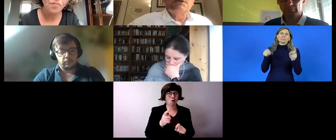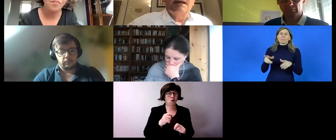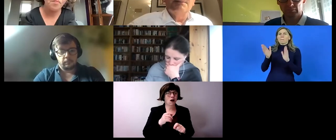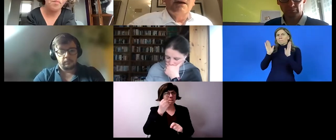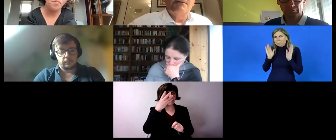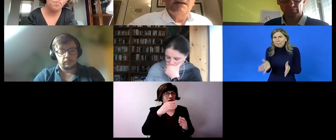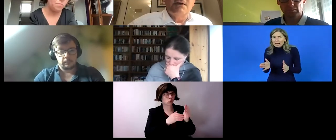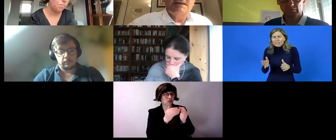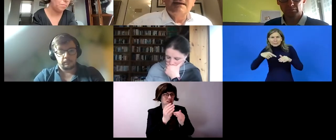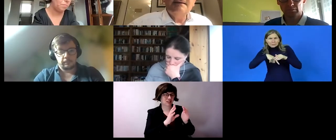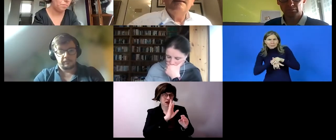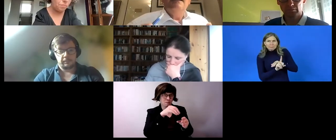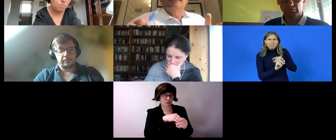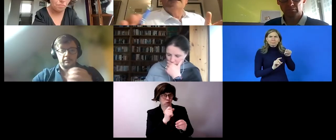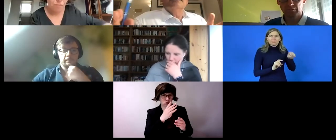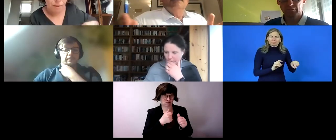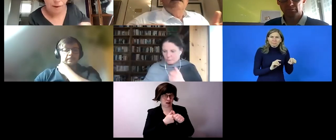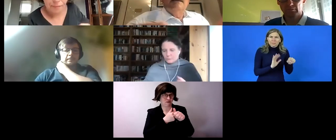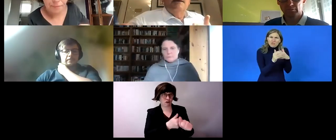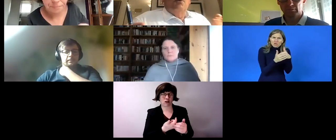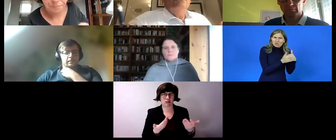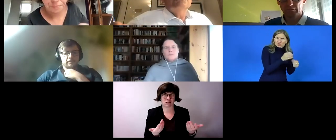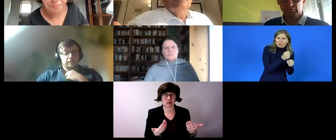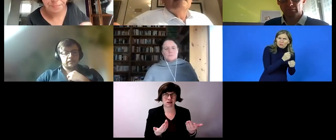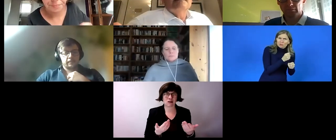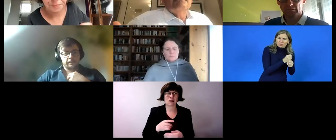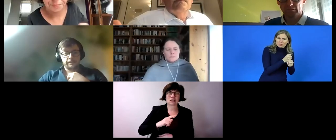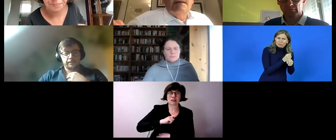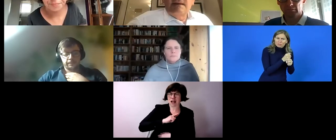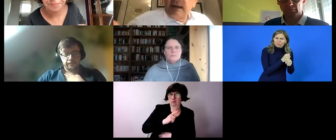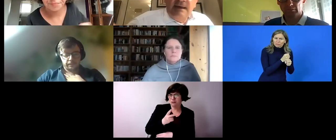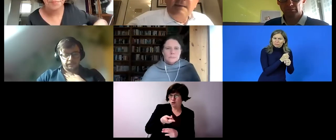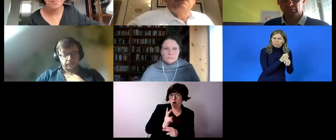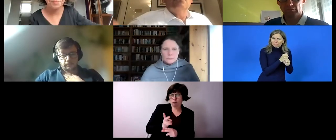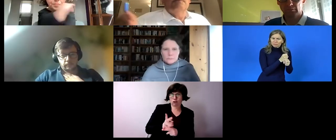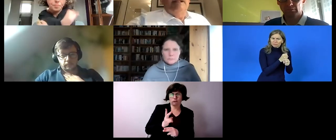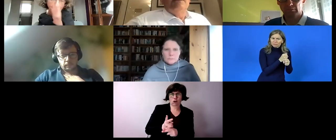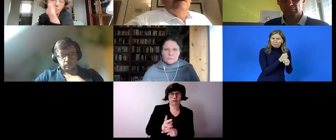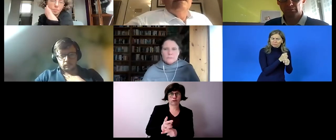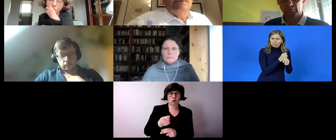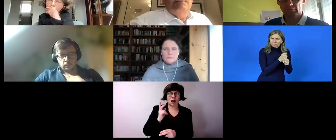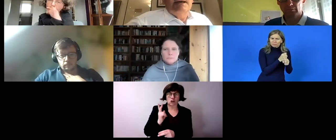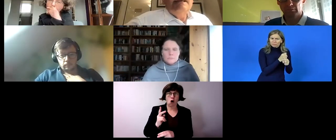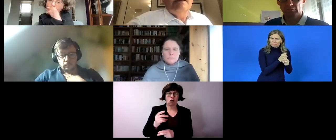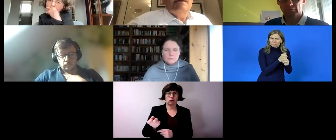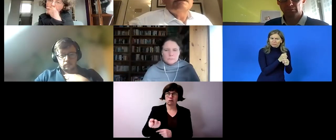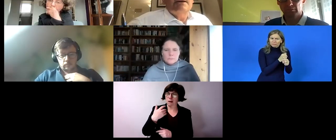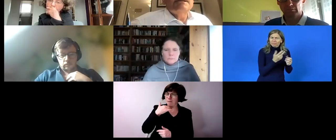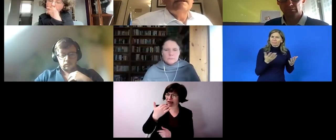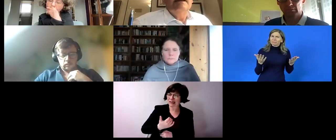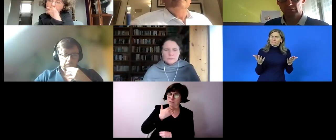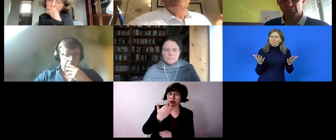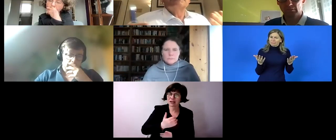such a sheltered workshop um and i think we need um